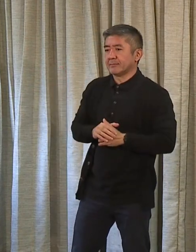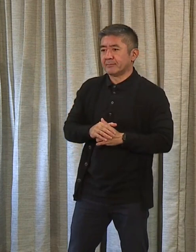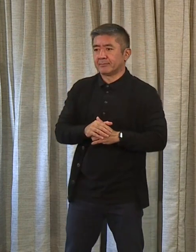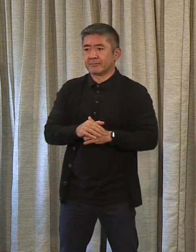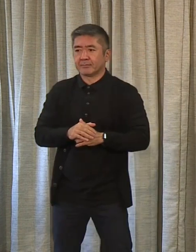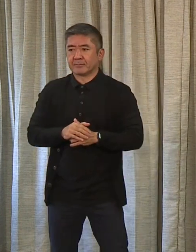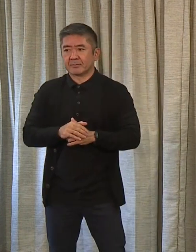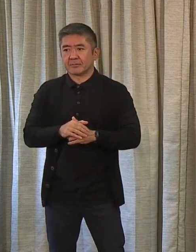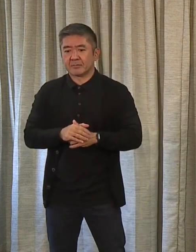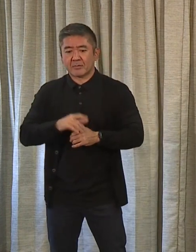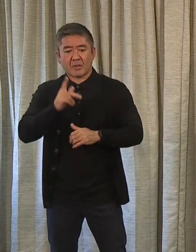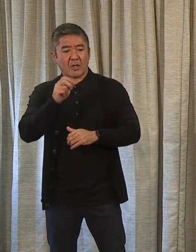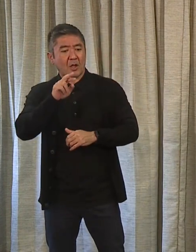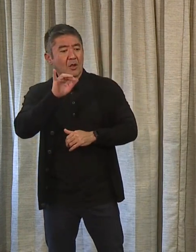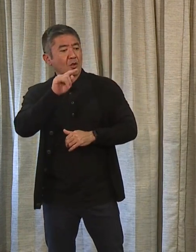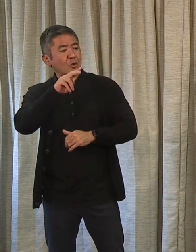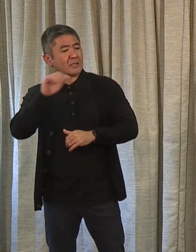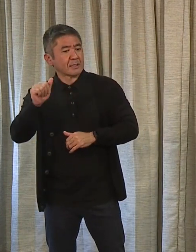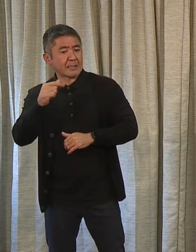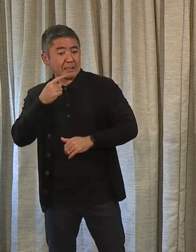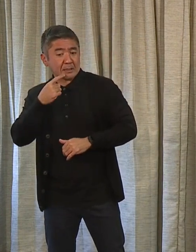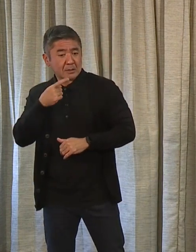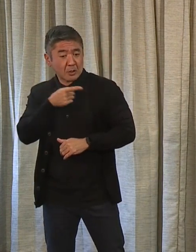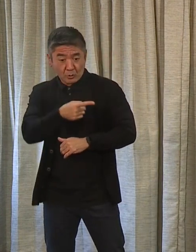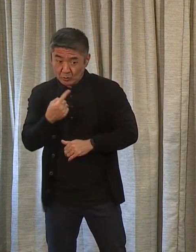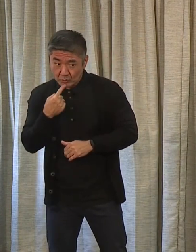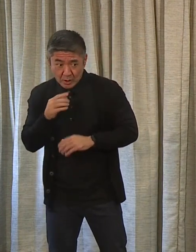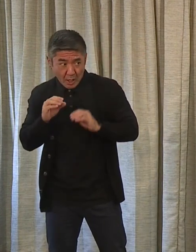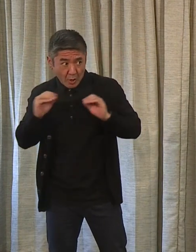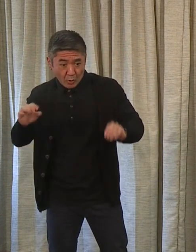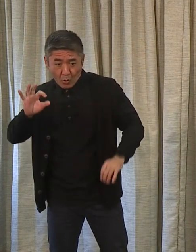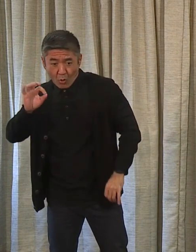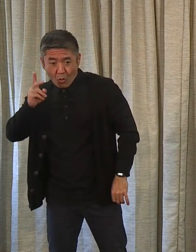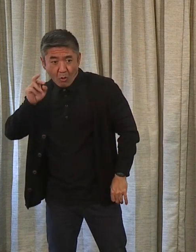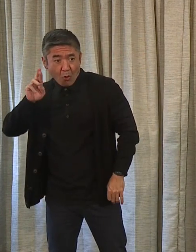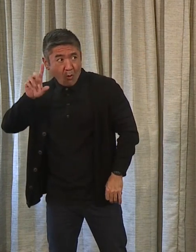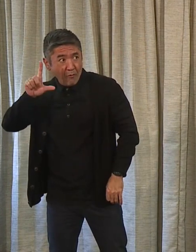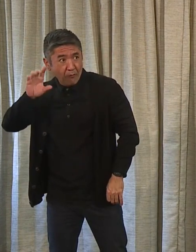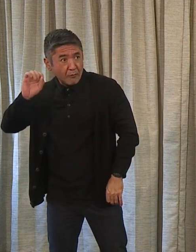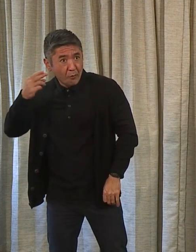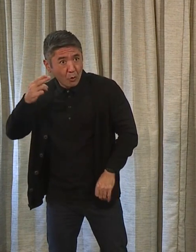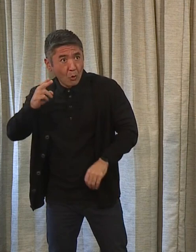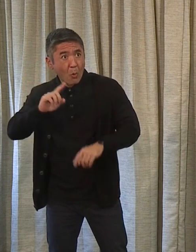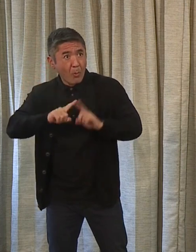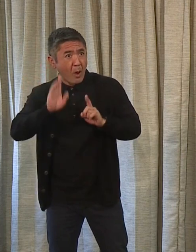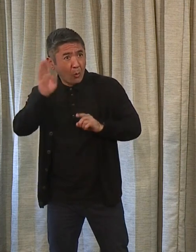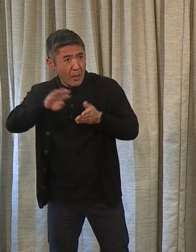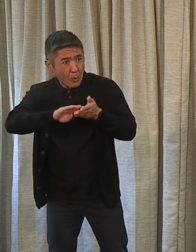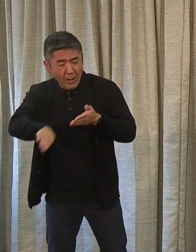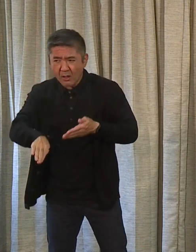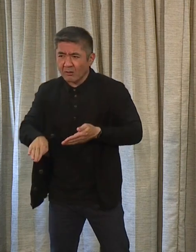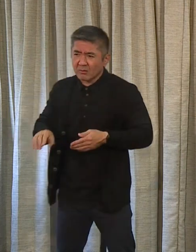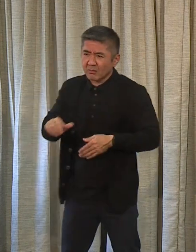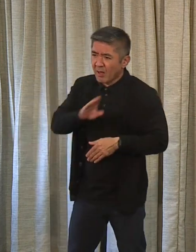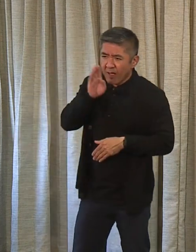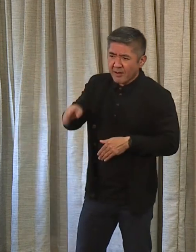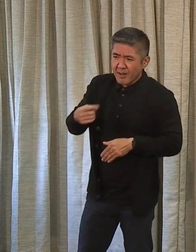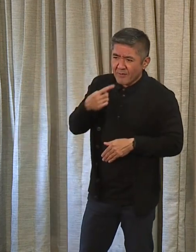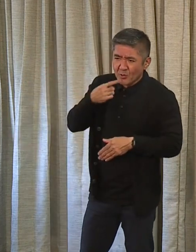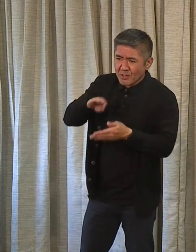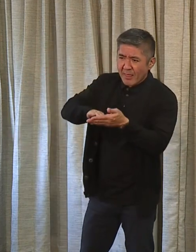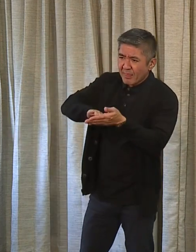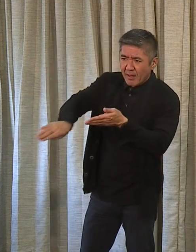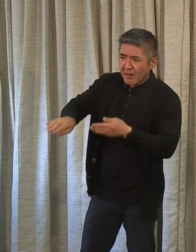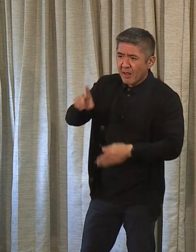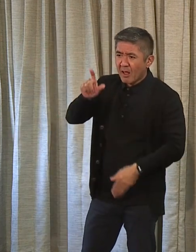And Christina Judger just wants to clarify. You said there will be no furloughs, but there will be layoffs? I didn't say there would be layoffs. Never